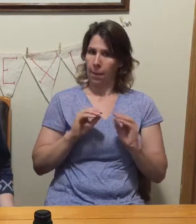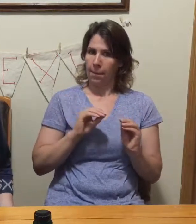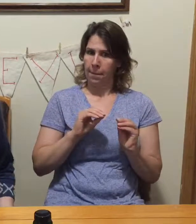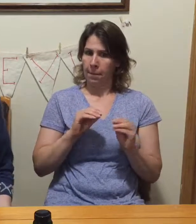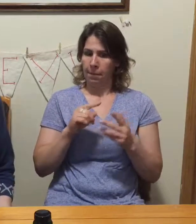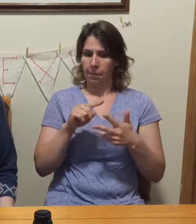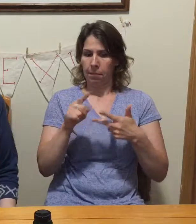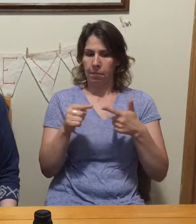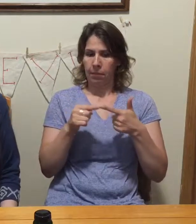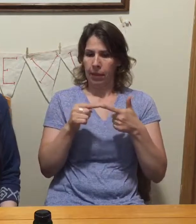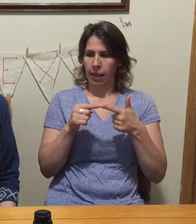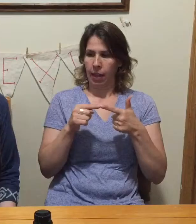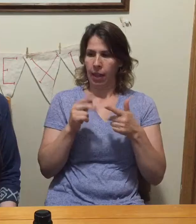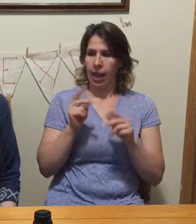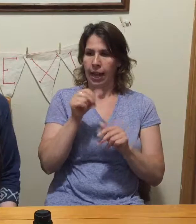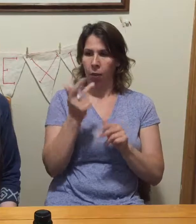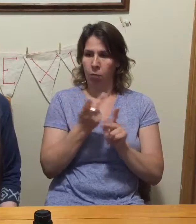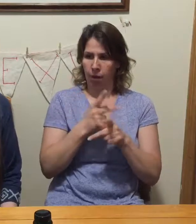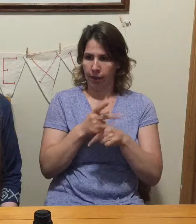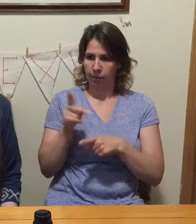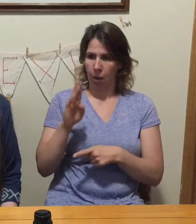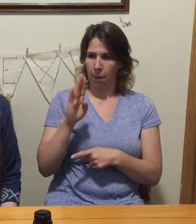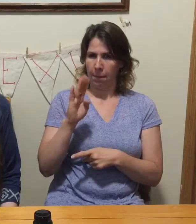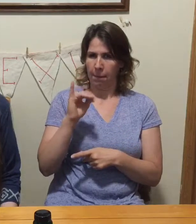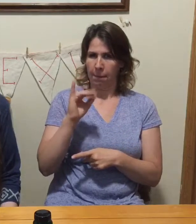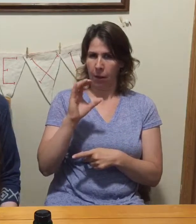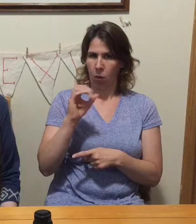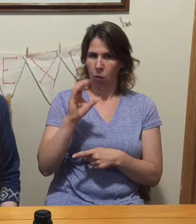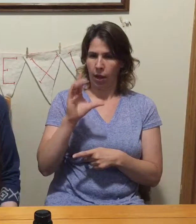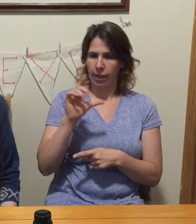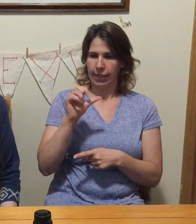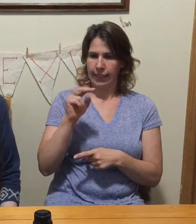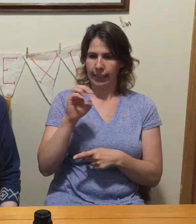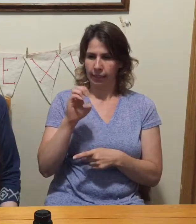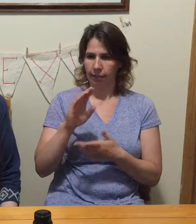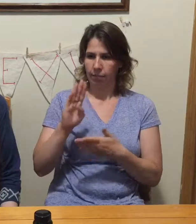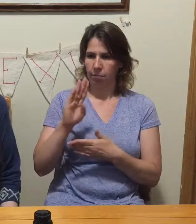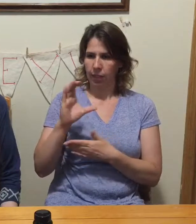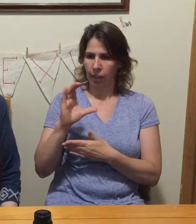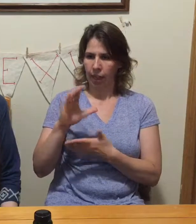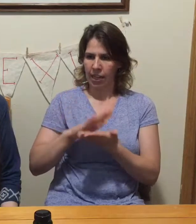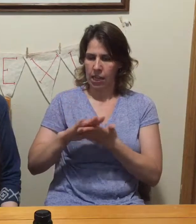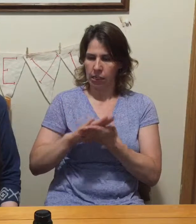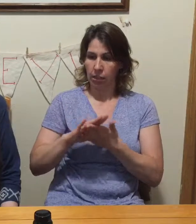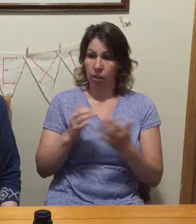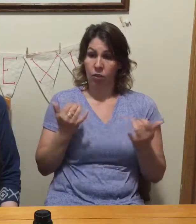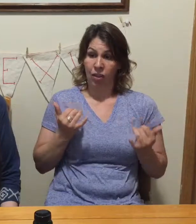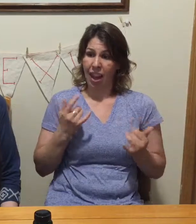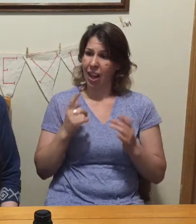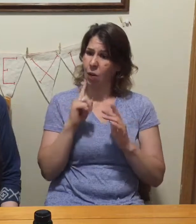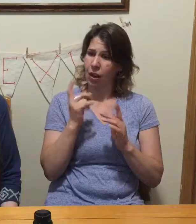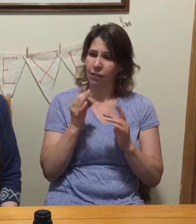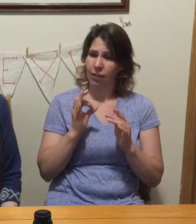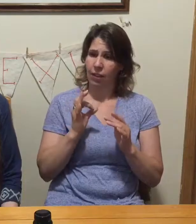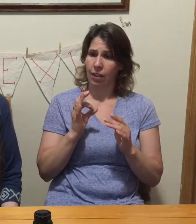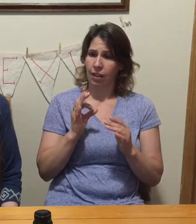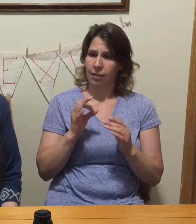BioCleanse, today, most of our bodies are burdened with toxic waste and slow metabolism.